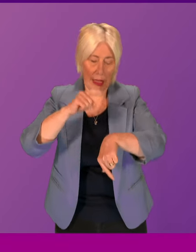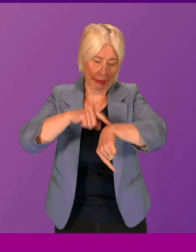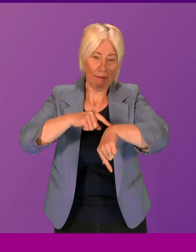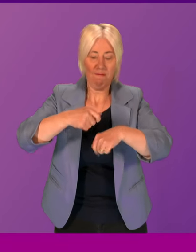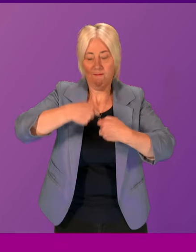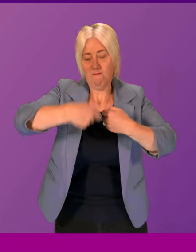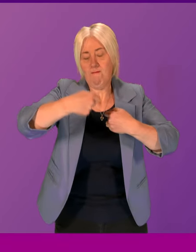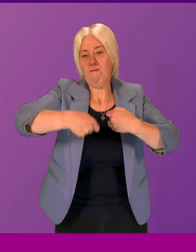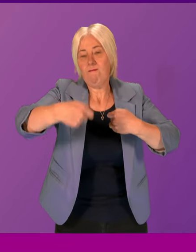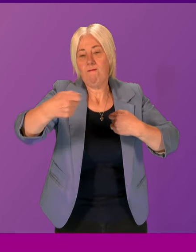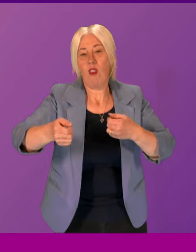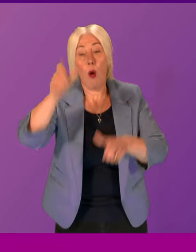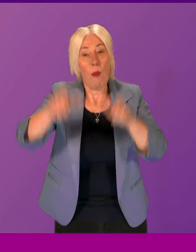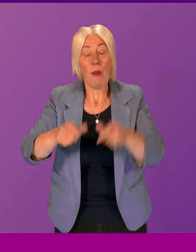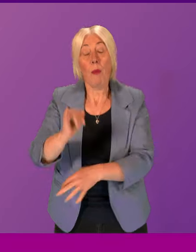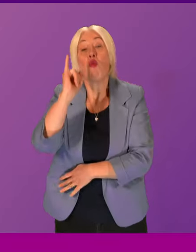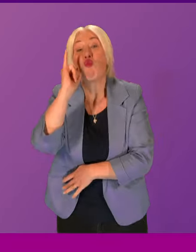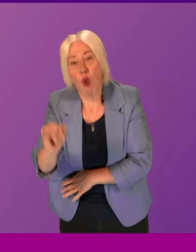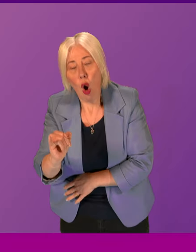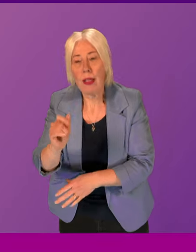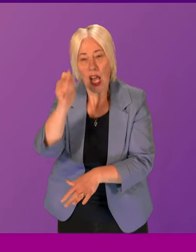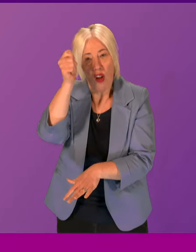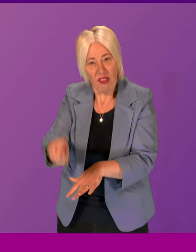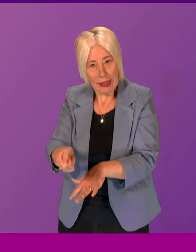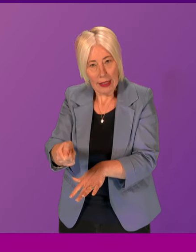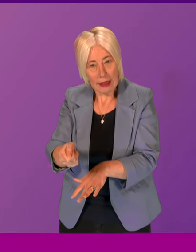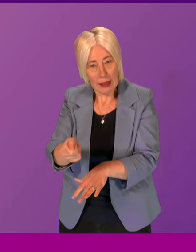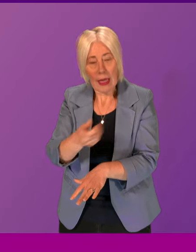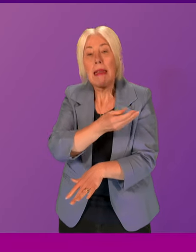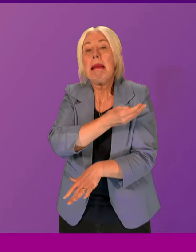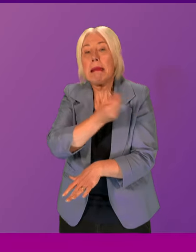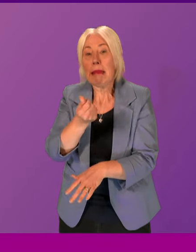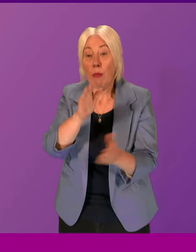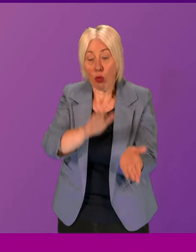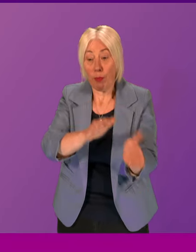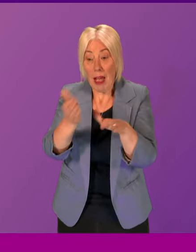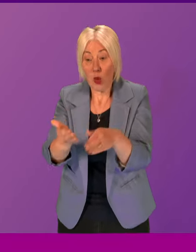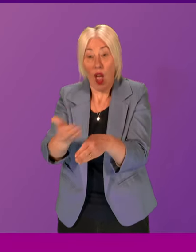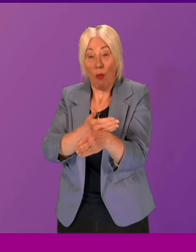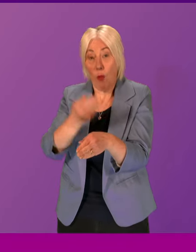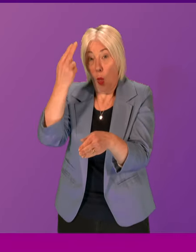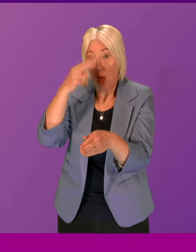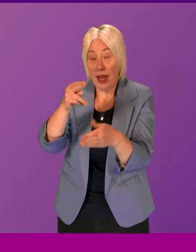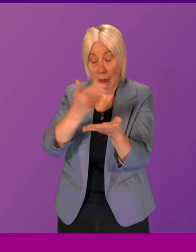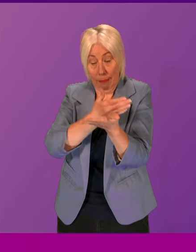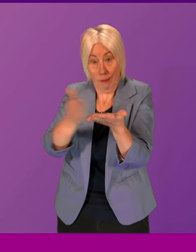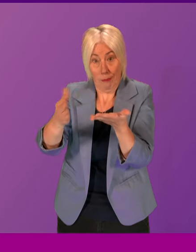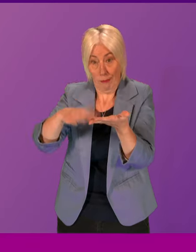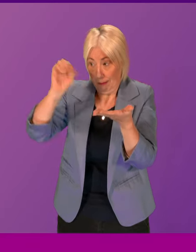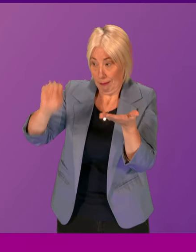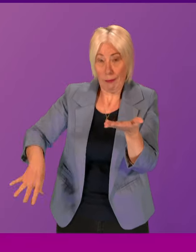for postmasters wrongly convicted and some could die before their names are cleared? First Minister. Can I